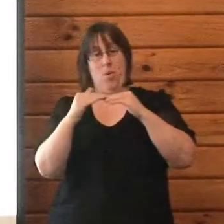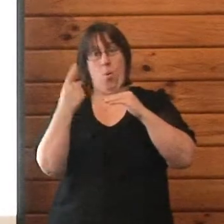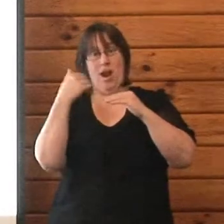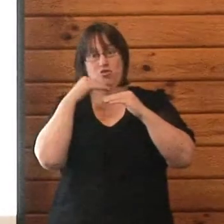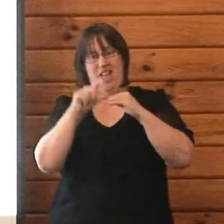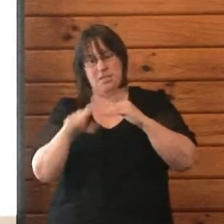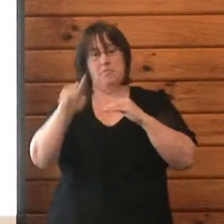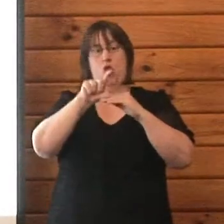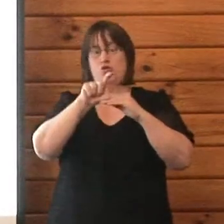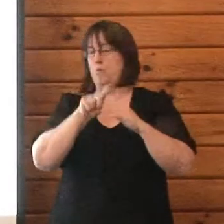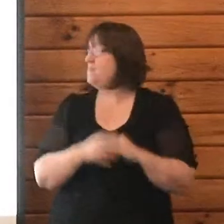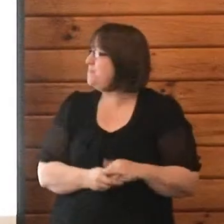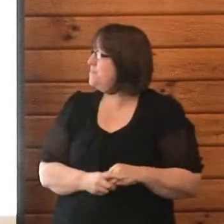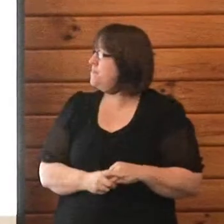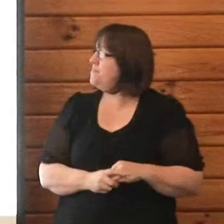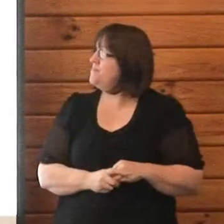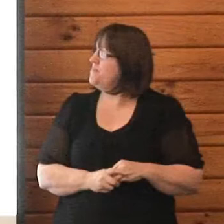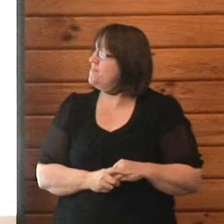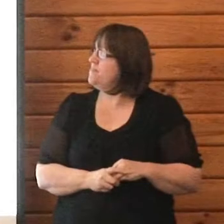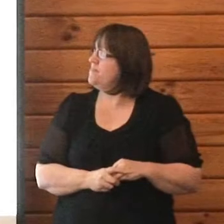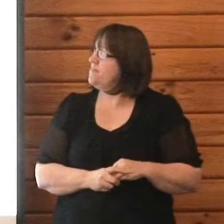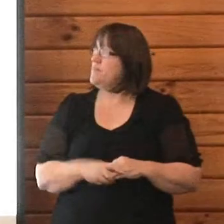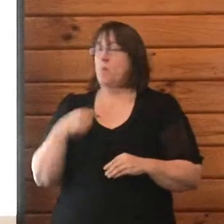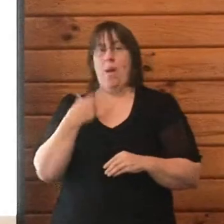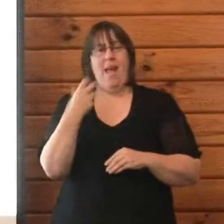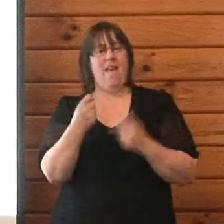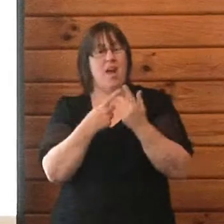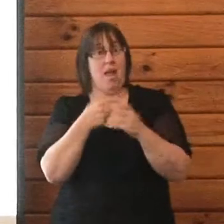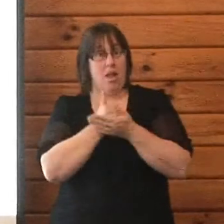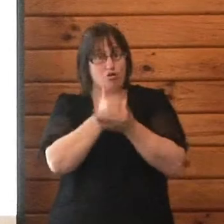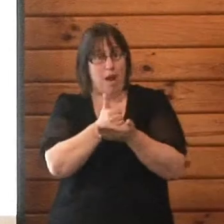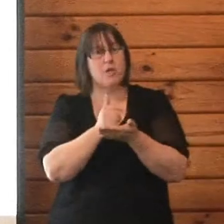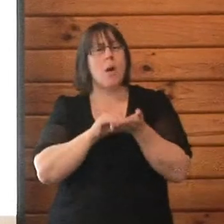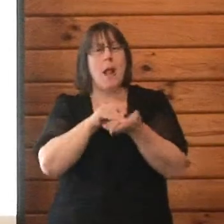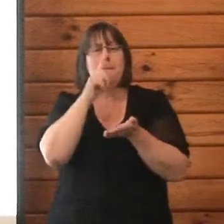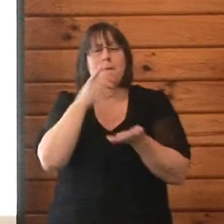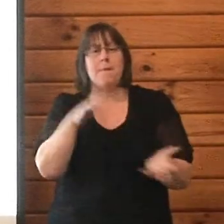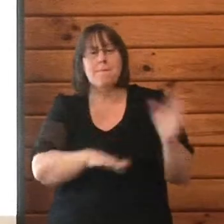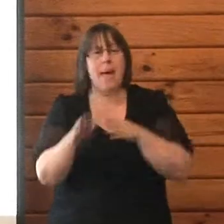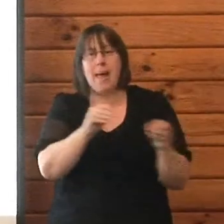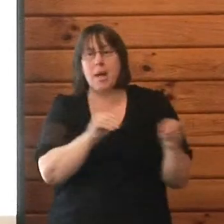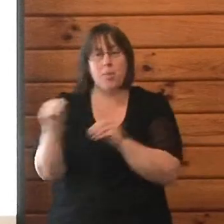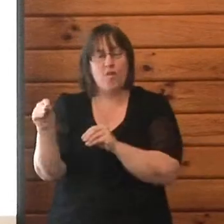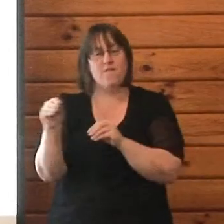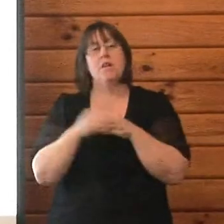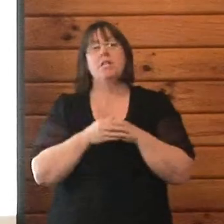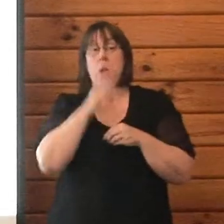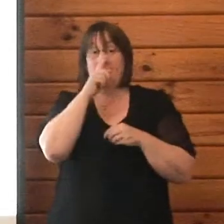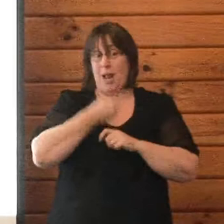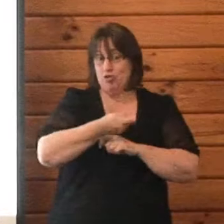We have a pack and move grant for people who, homeowners and renters, who have to move from the